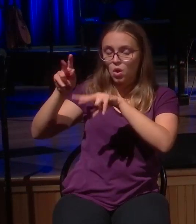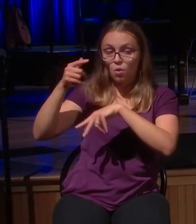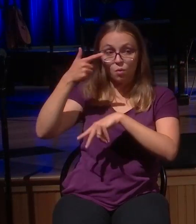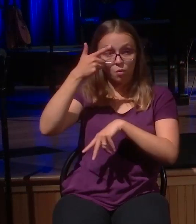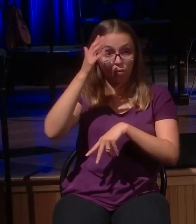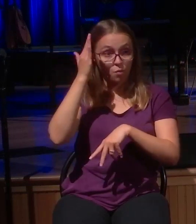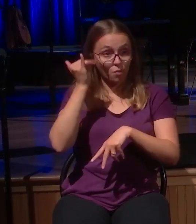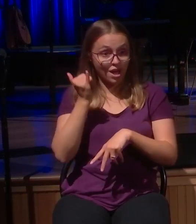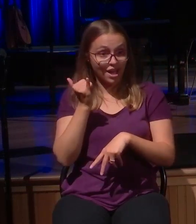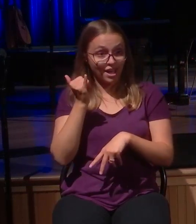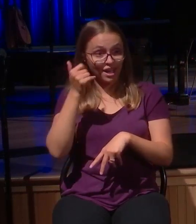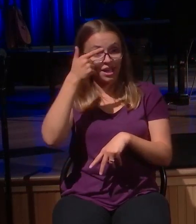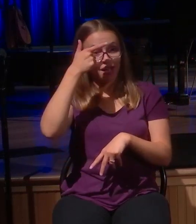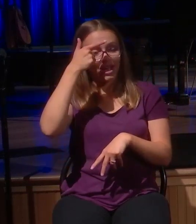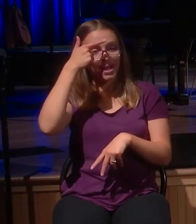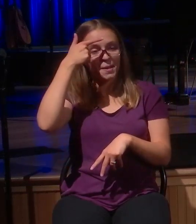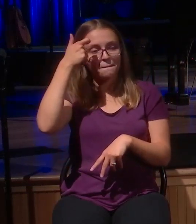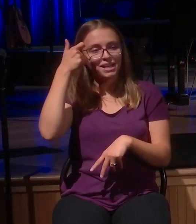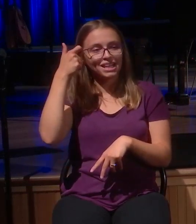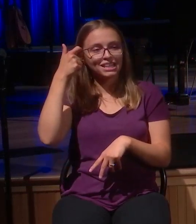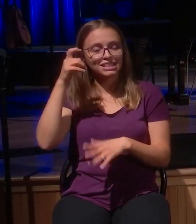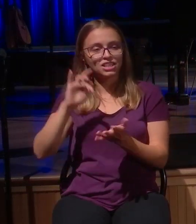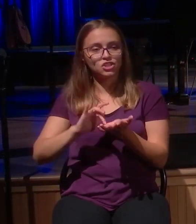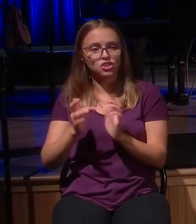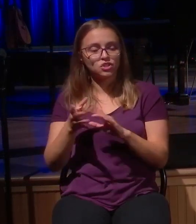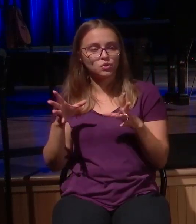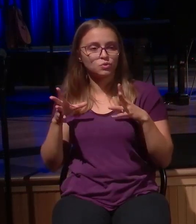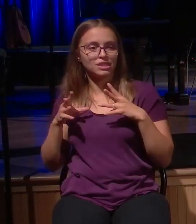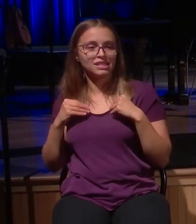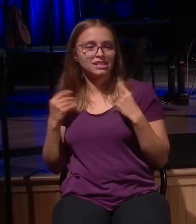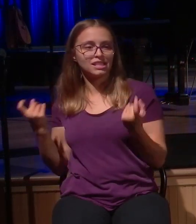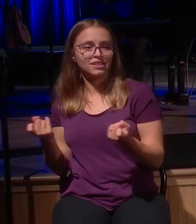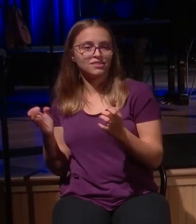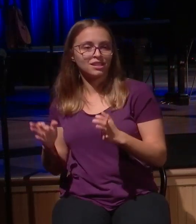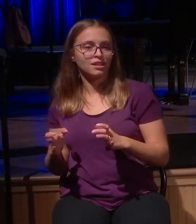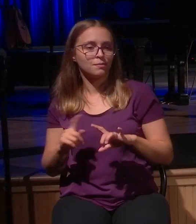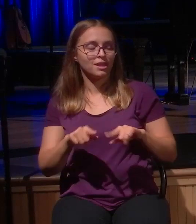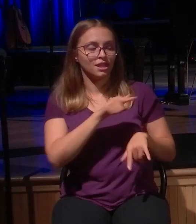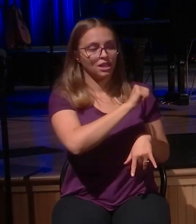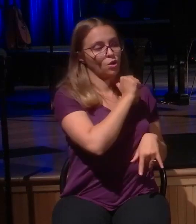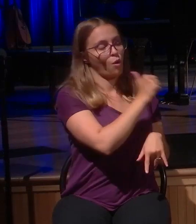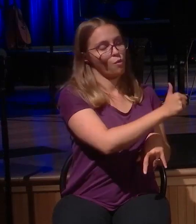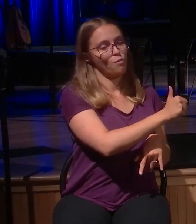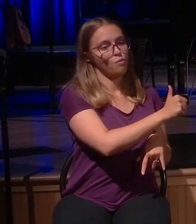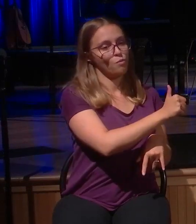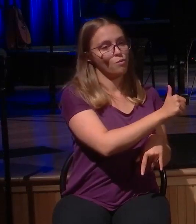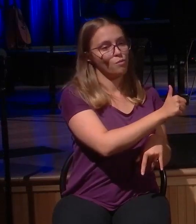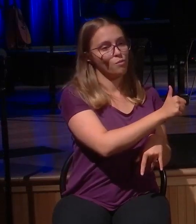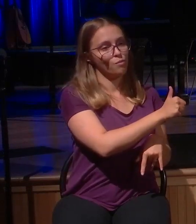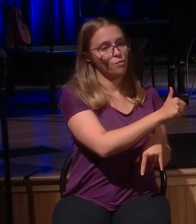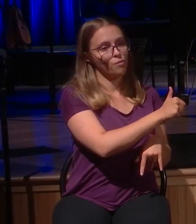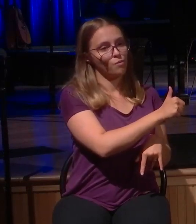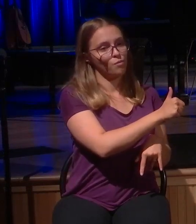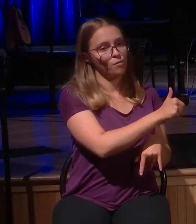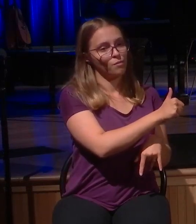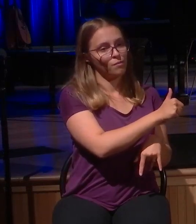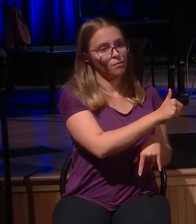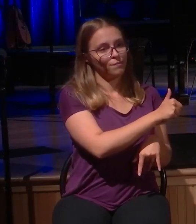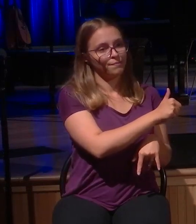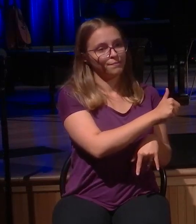And they are upset. And so Jesus continues the story to talk about the elder brother, New Hope. The reason he's